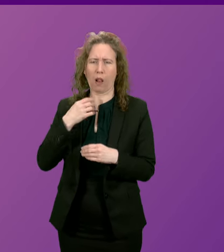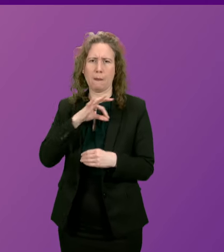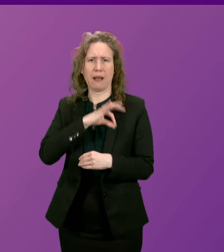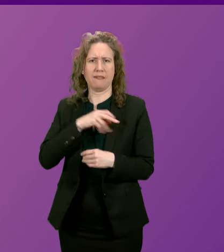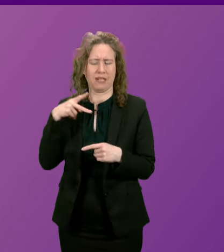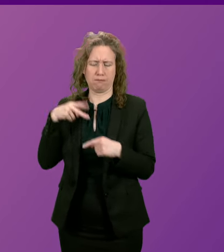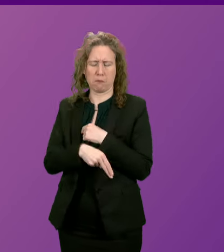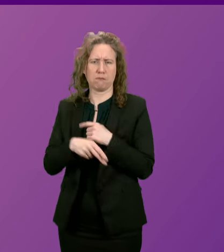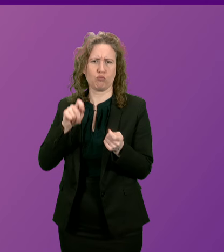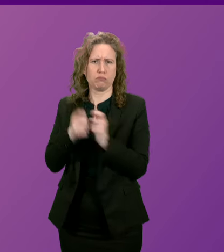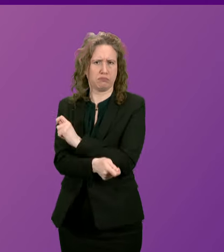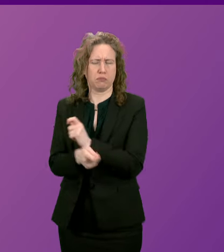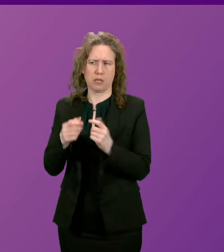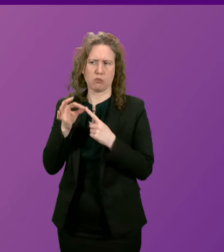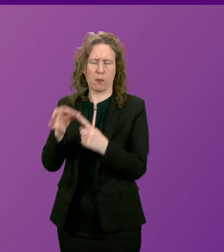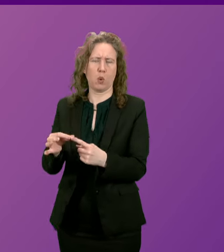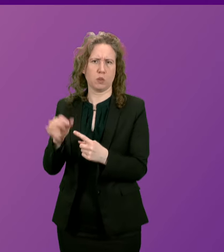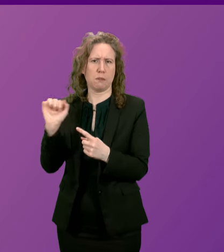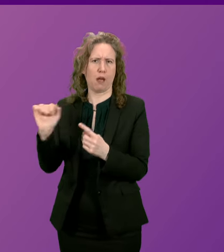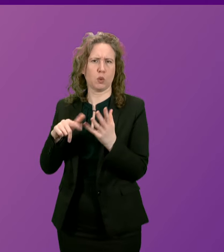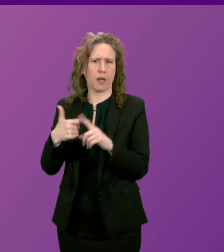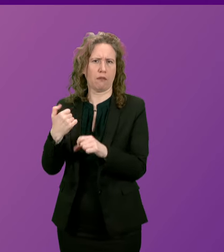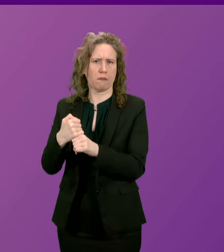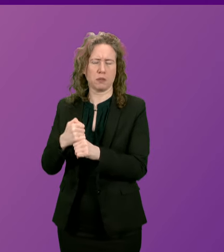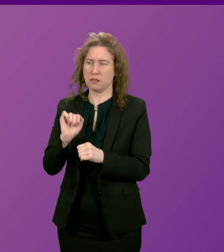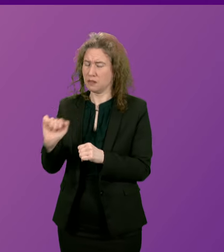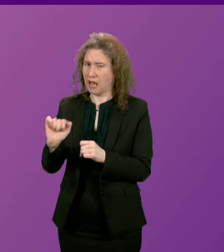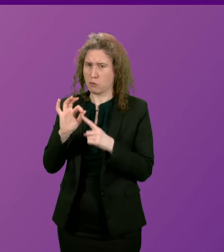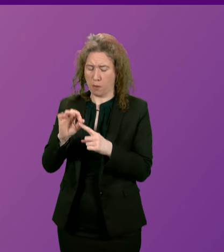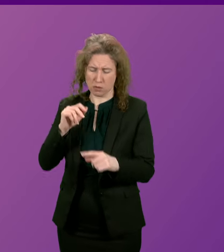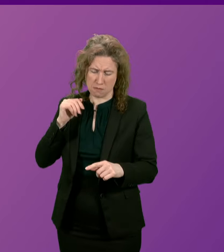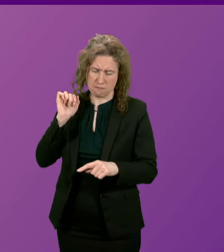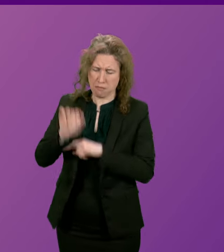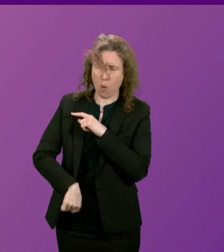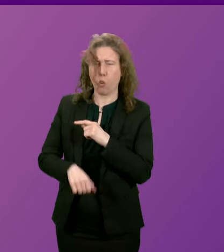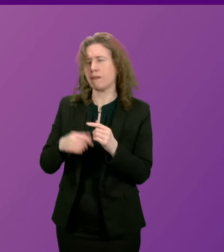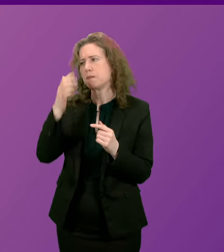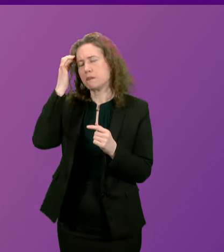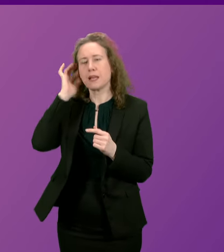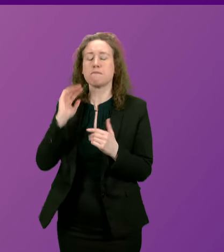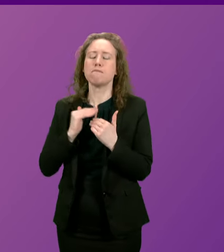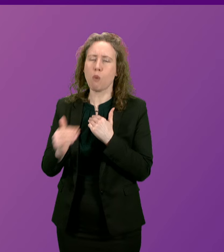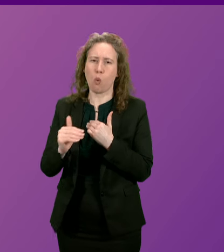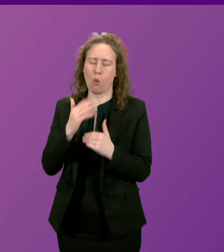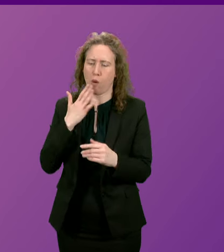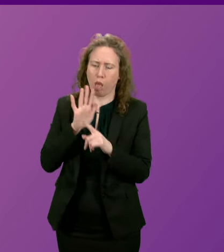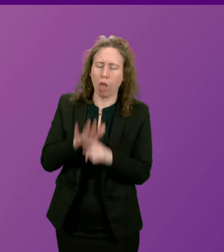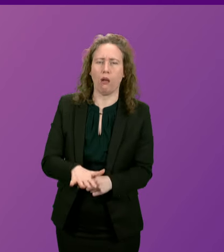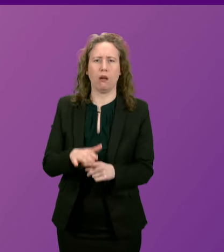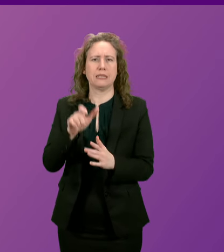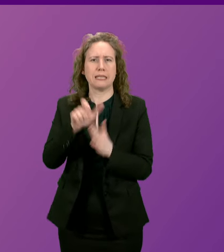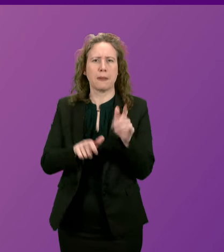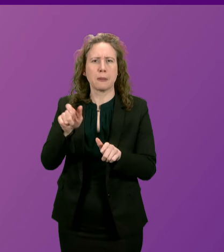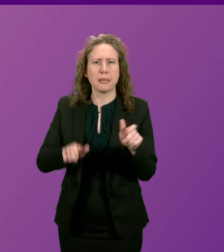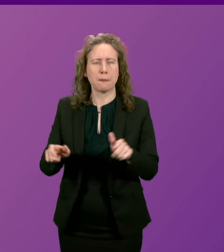being pursued by the UK government these punitive proposals only further stigmatize and impoverish disabled people and